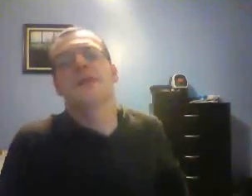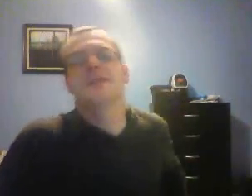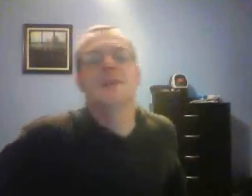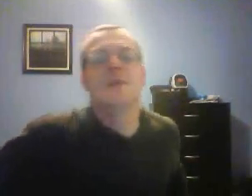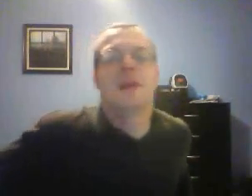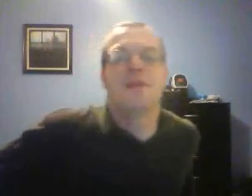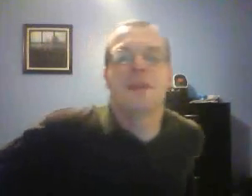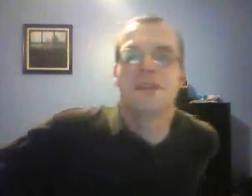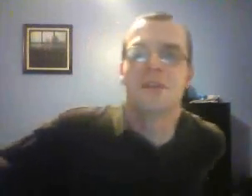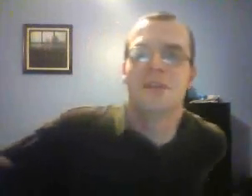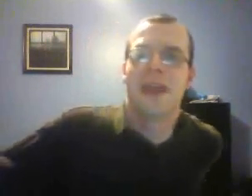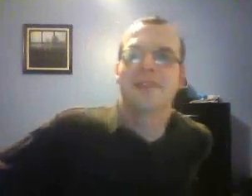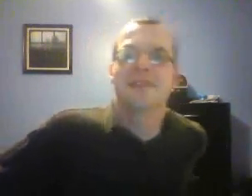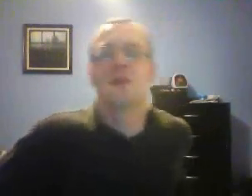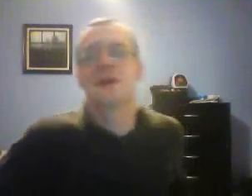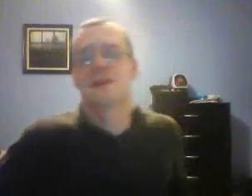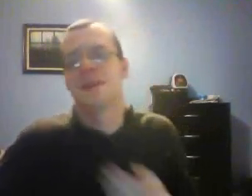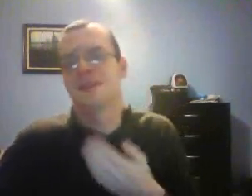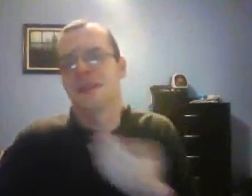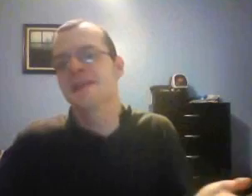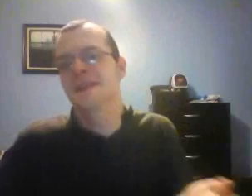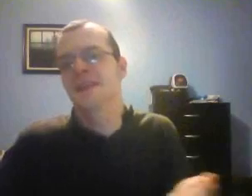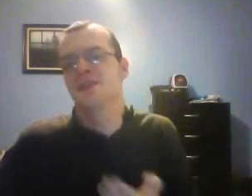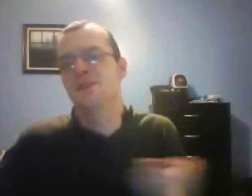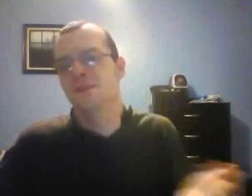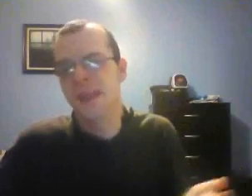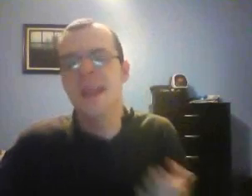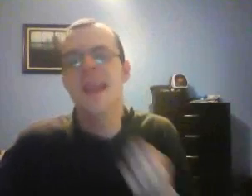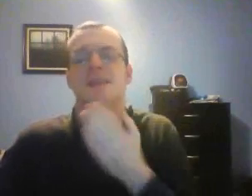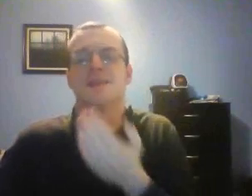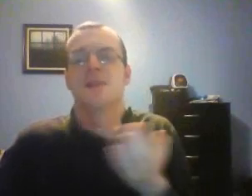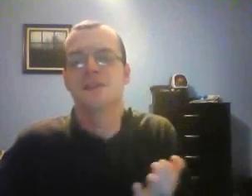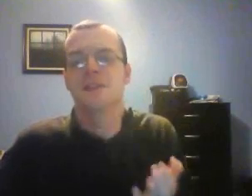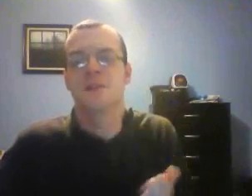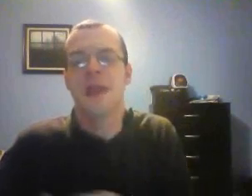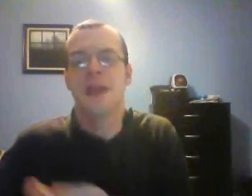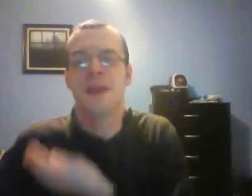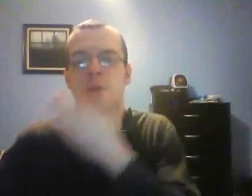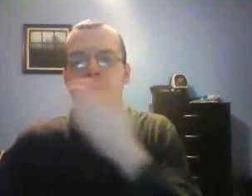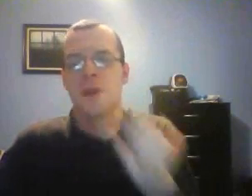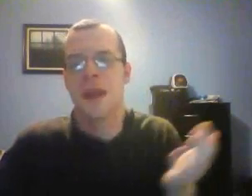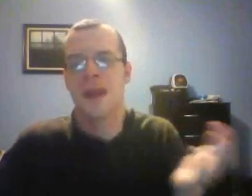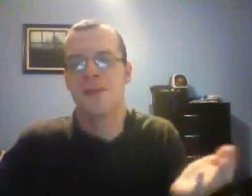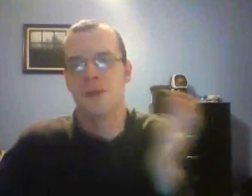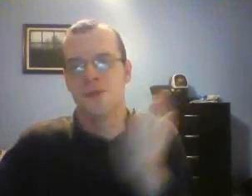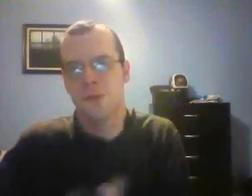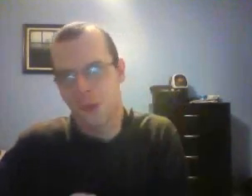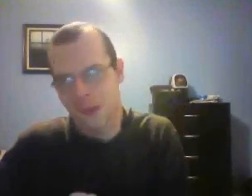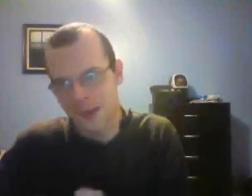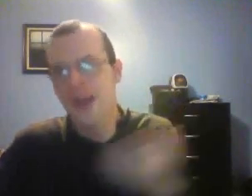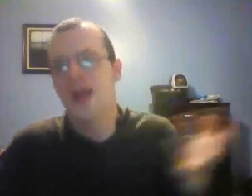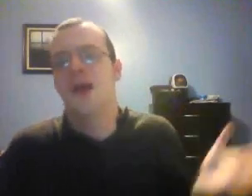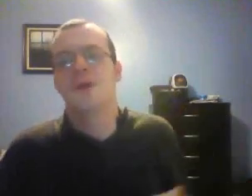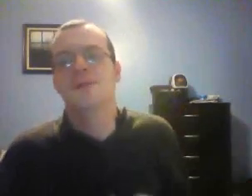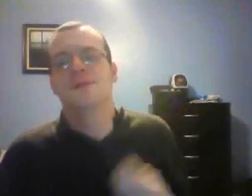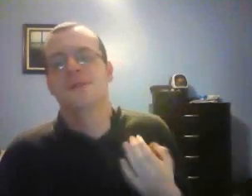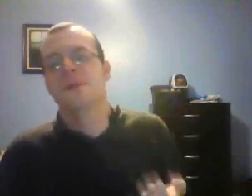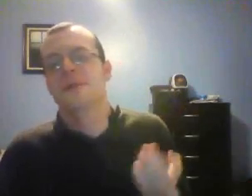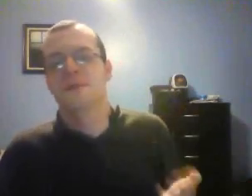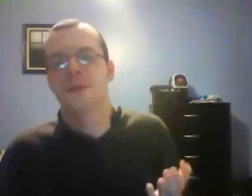too, that's going to be really effective, too, the NXT roster, because NXT is used as a launching pad and a premier avenue for wrestlers of WWE